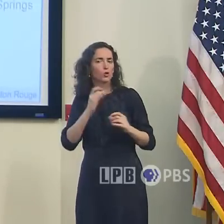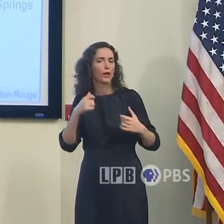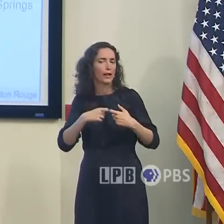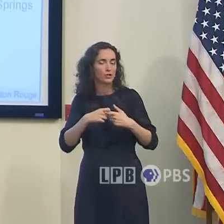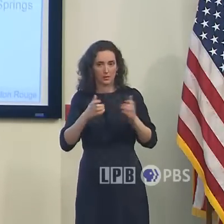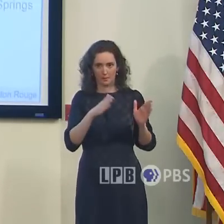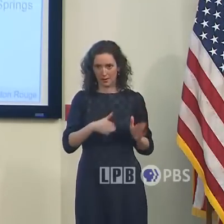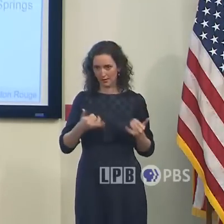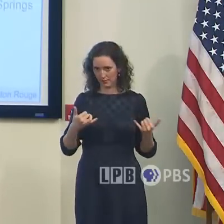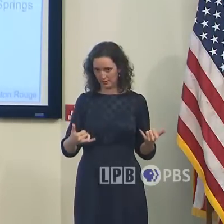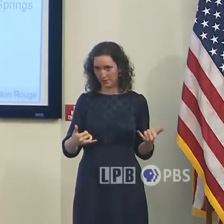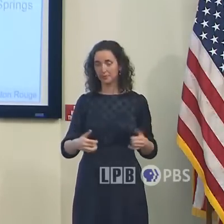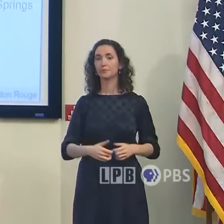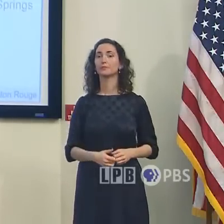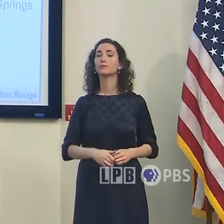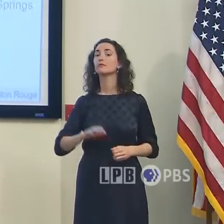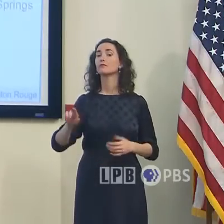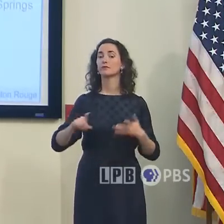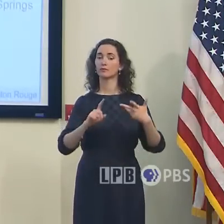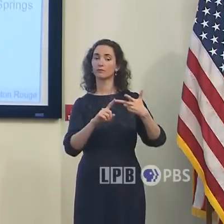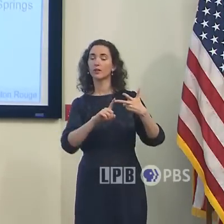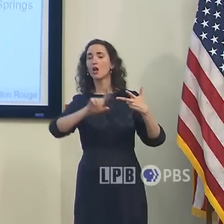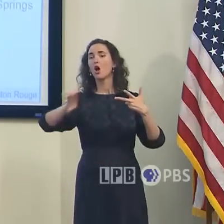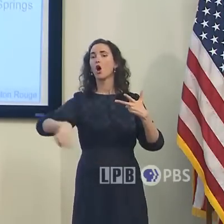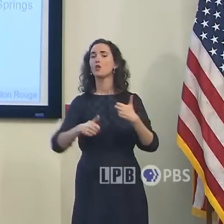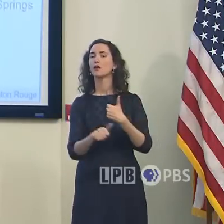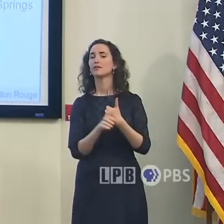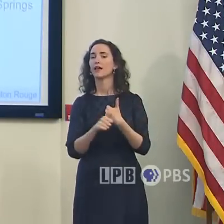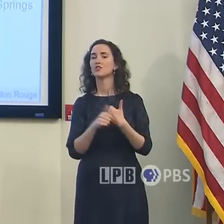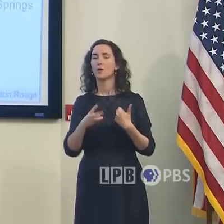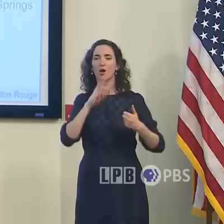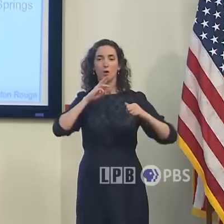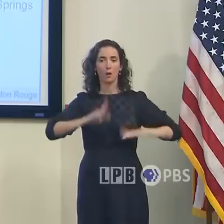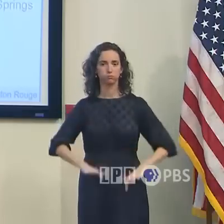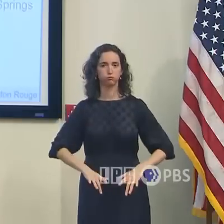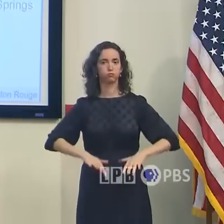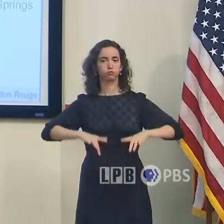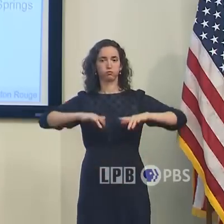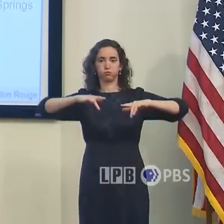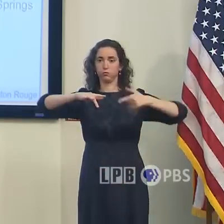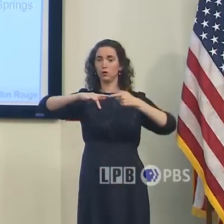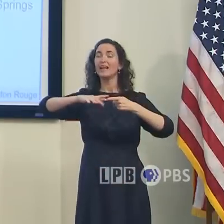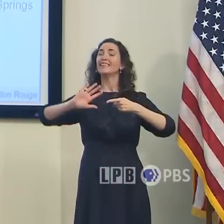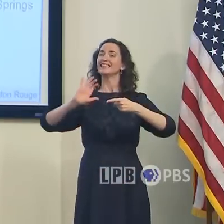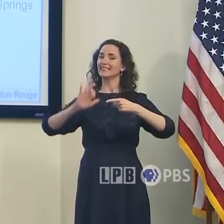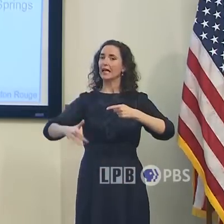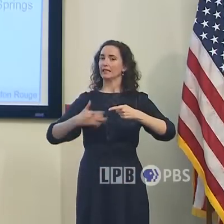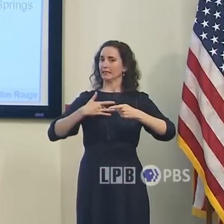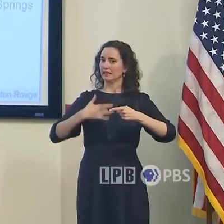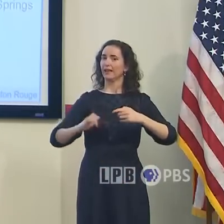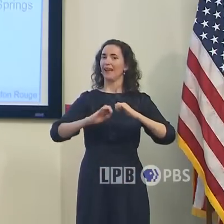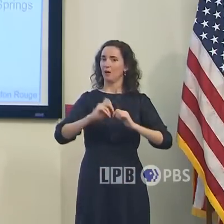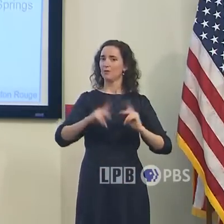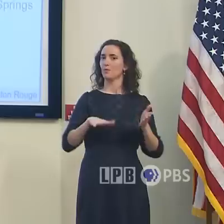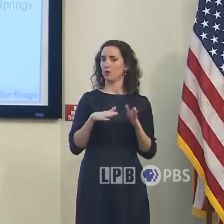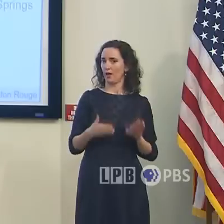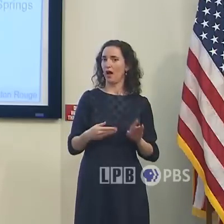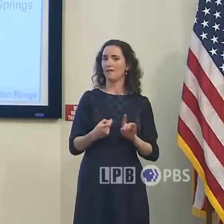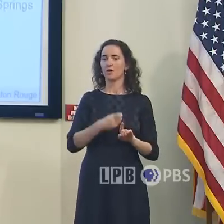Surge is another devastating threat. It's probably one of the number one killers when it comes to hurricanes and straw hurricanes.